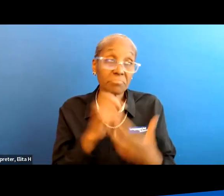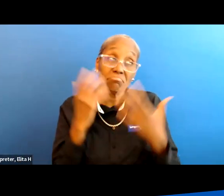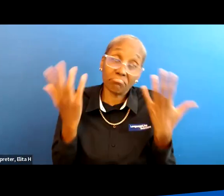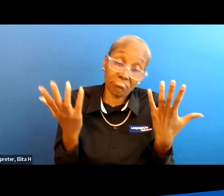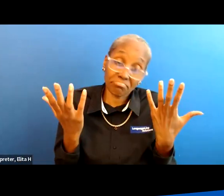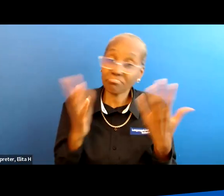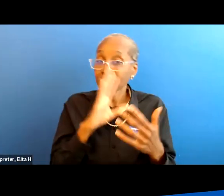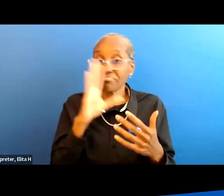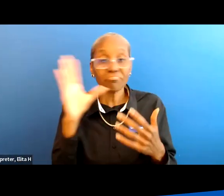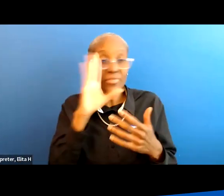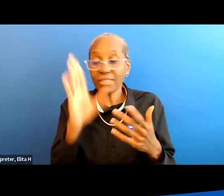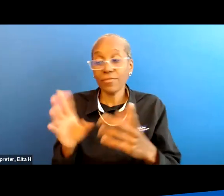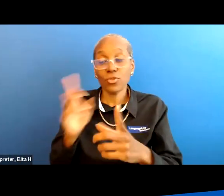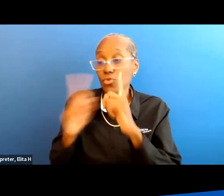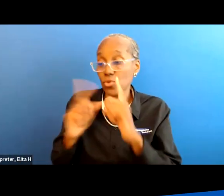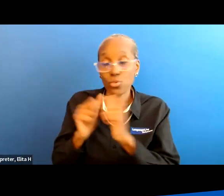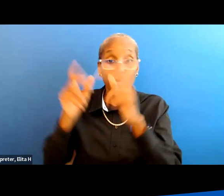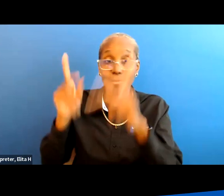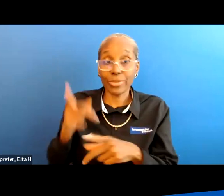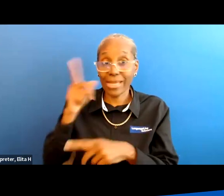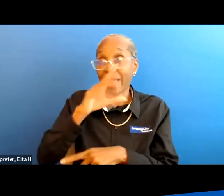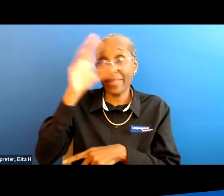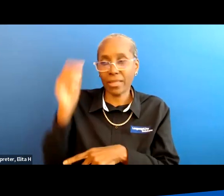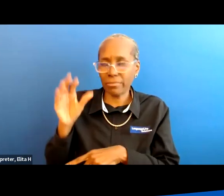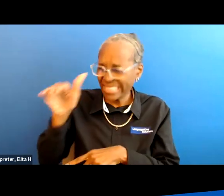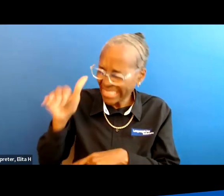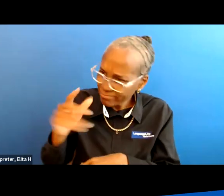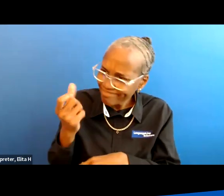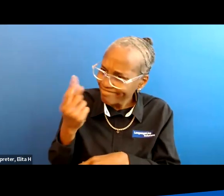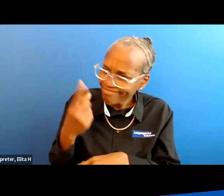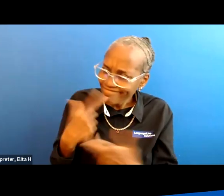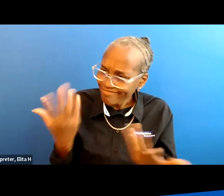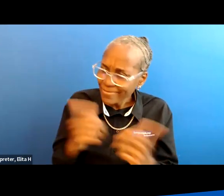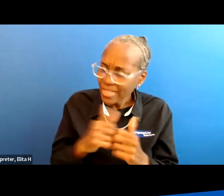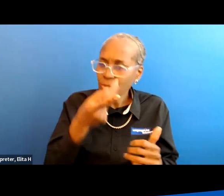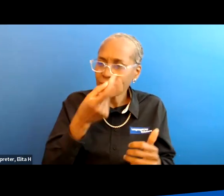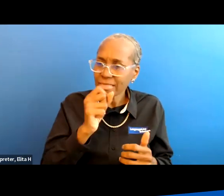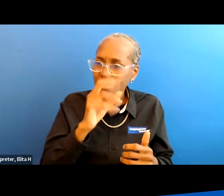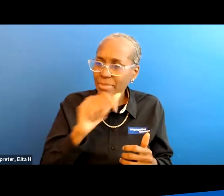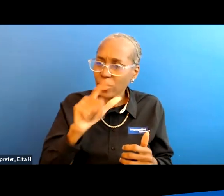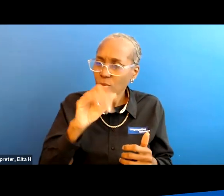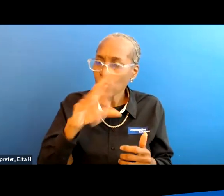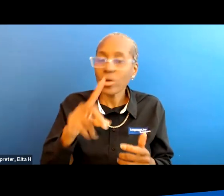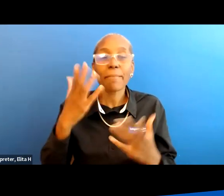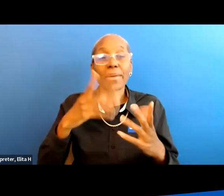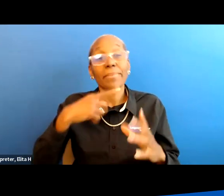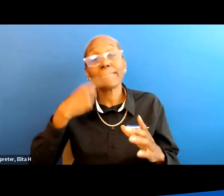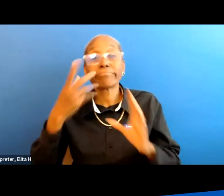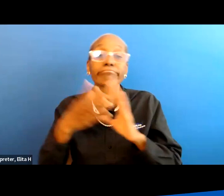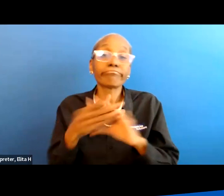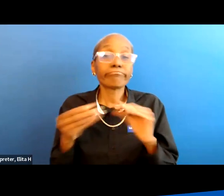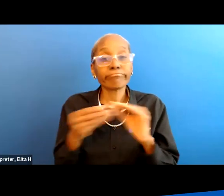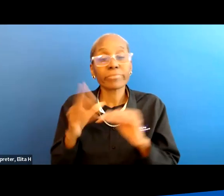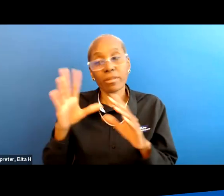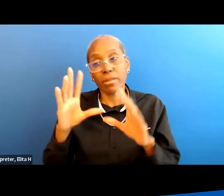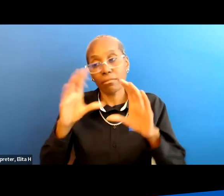i've not talked to anybody at the company to get the details for spinal cord injury they have testimonial on